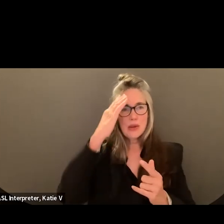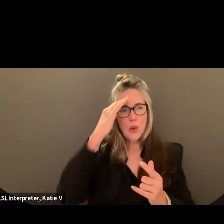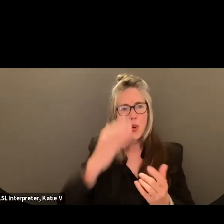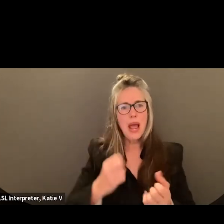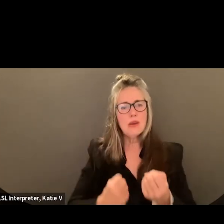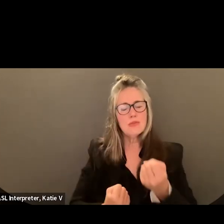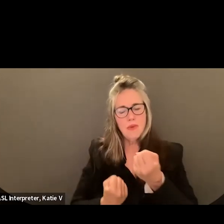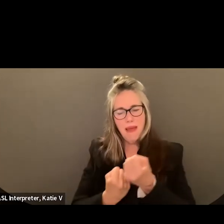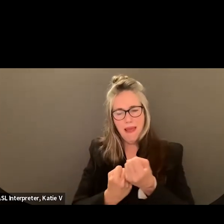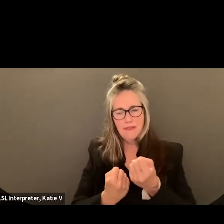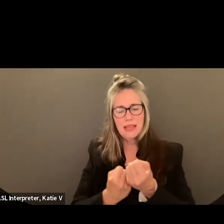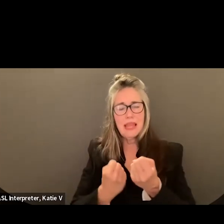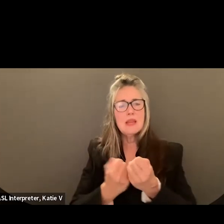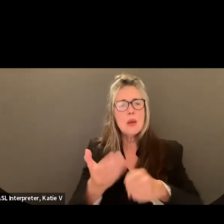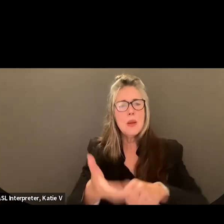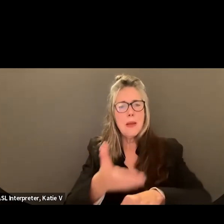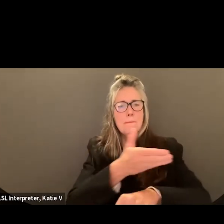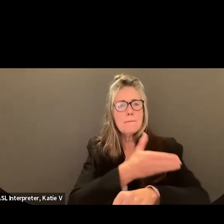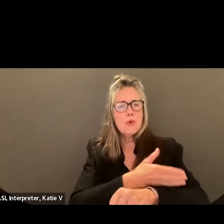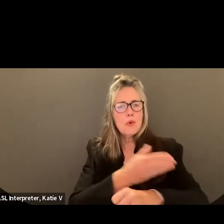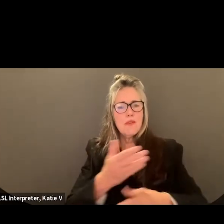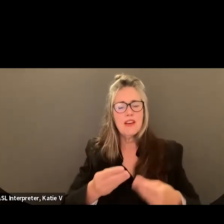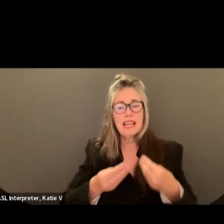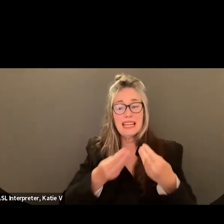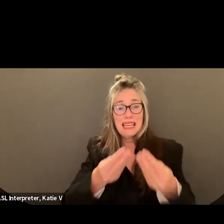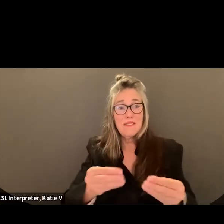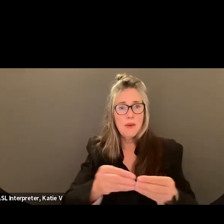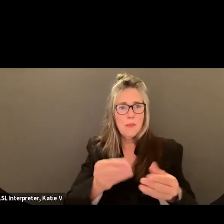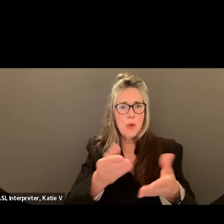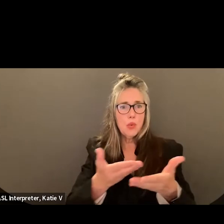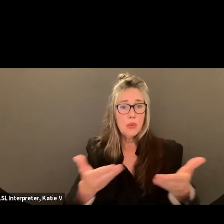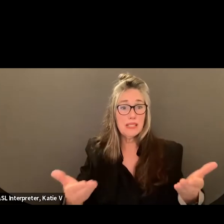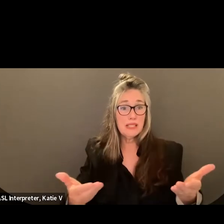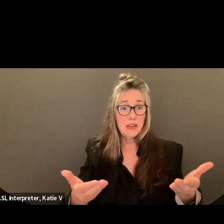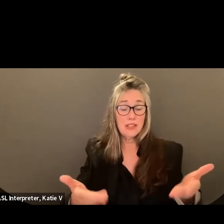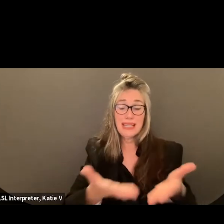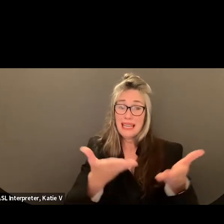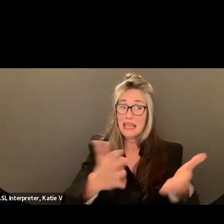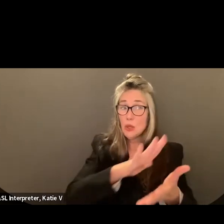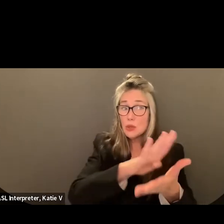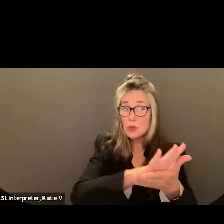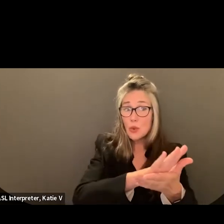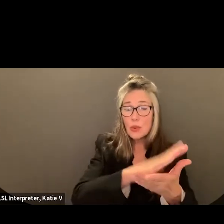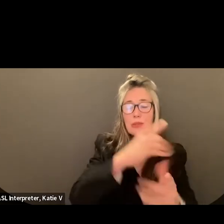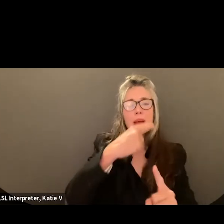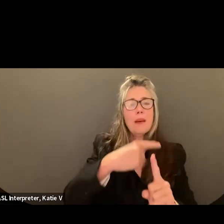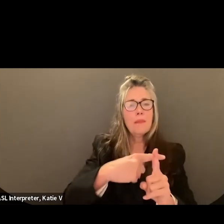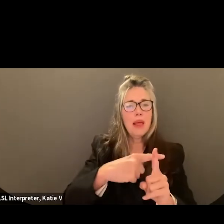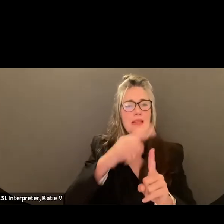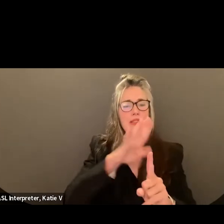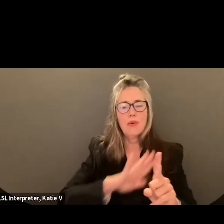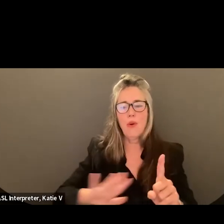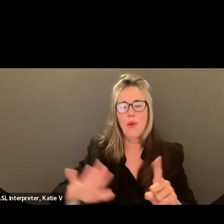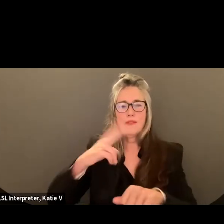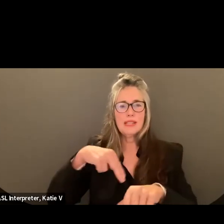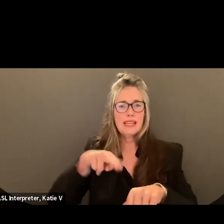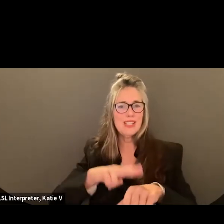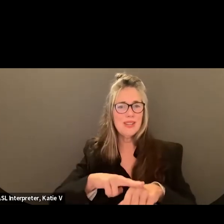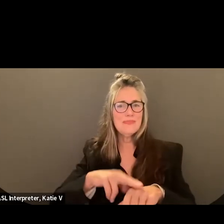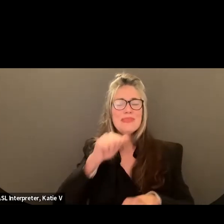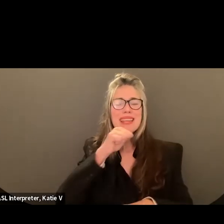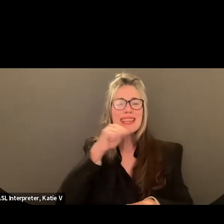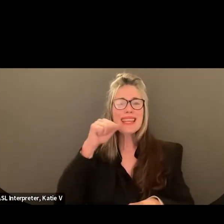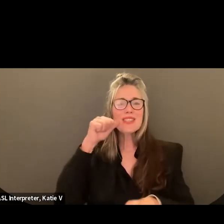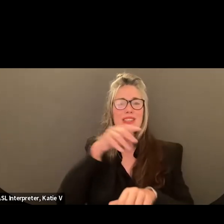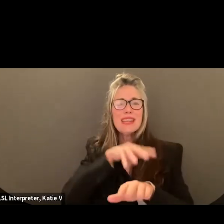community, state, and nationally. Yesterday was also Indigenous Peoples Day, and we want to